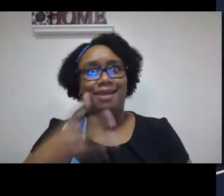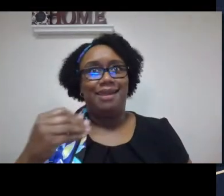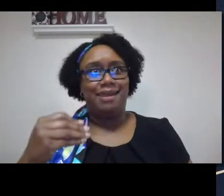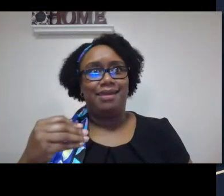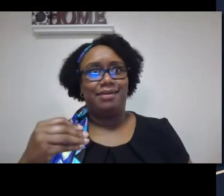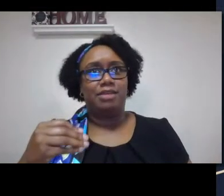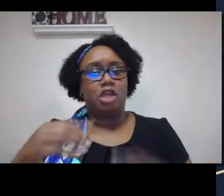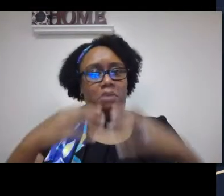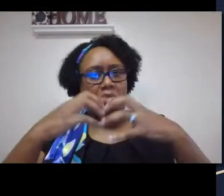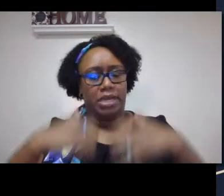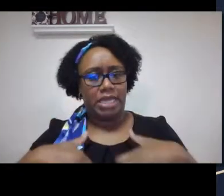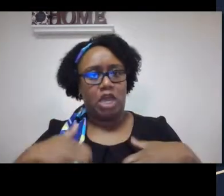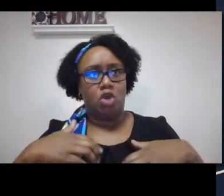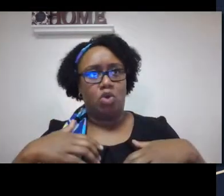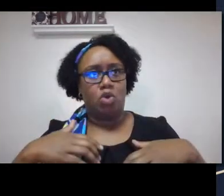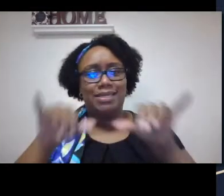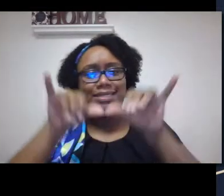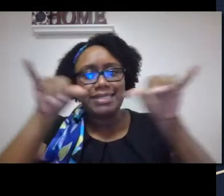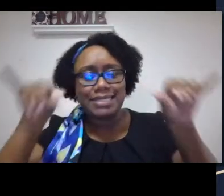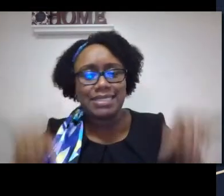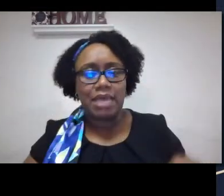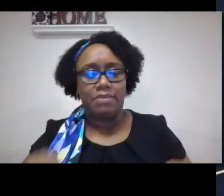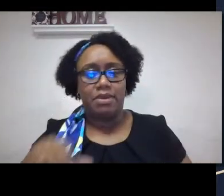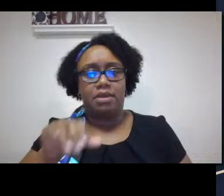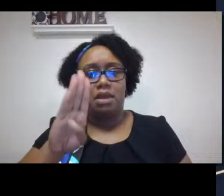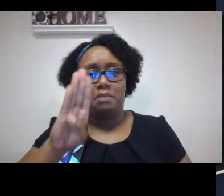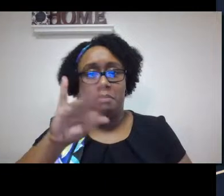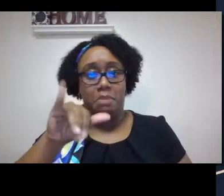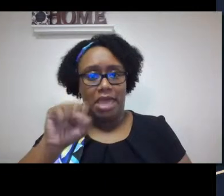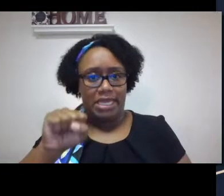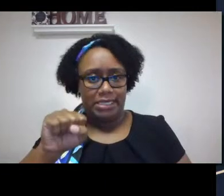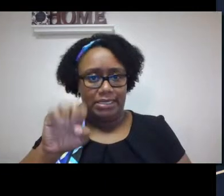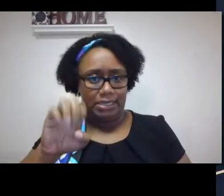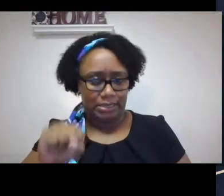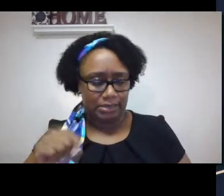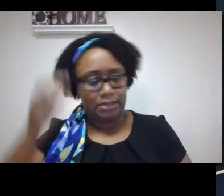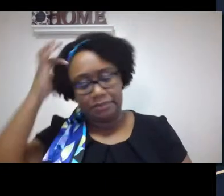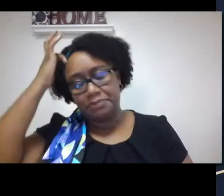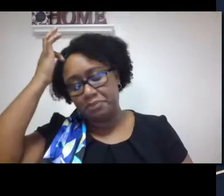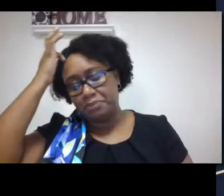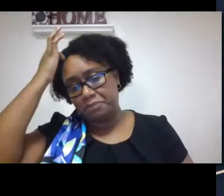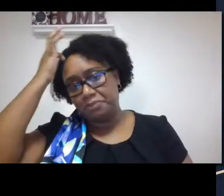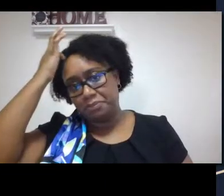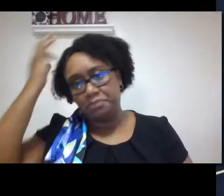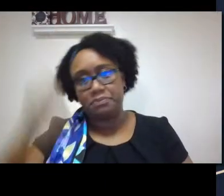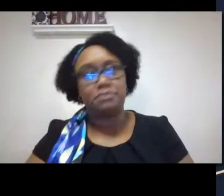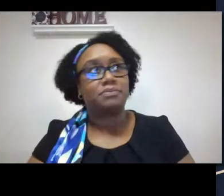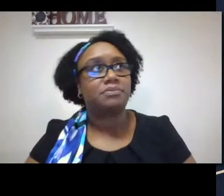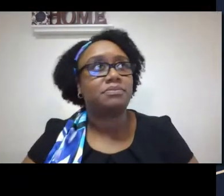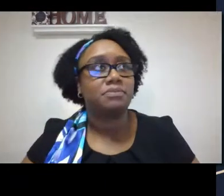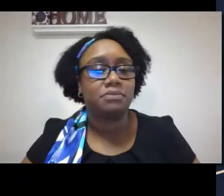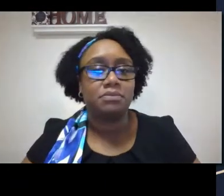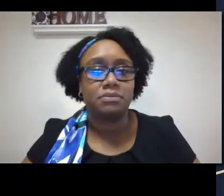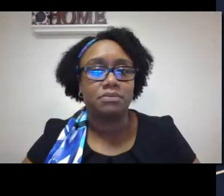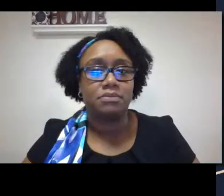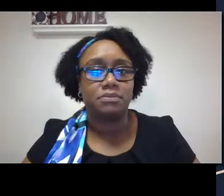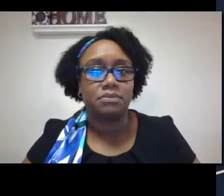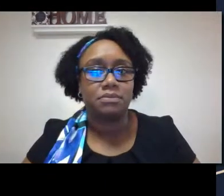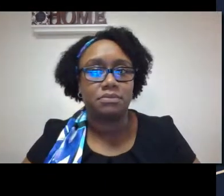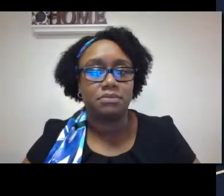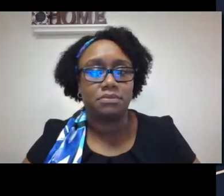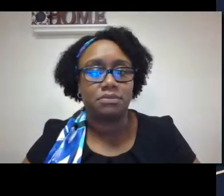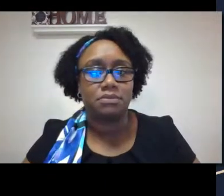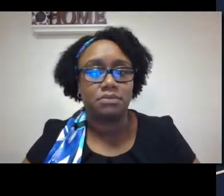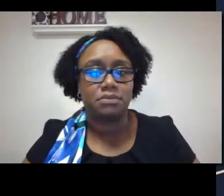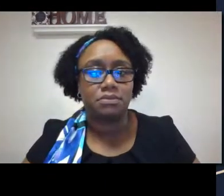down or transform those systemic barriers and break down the system's